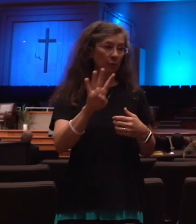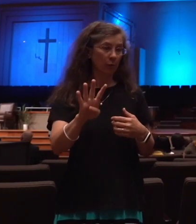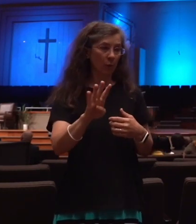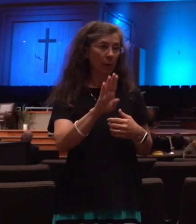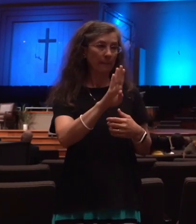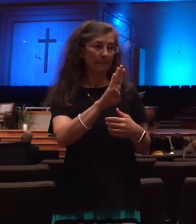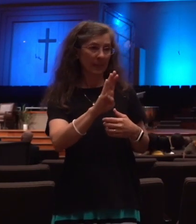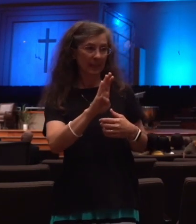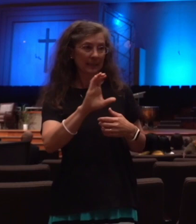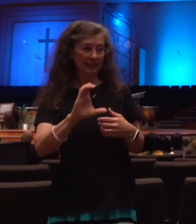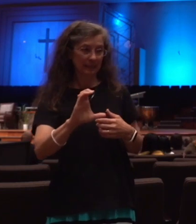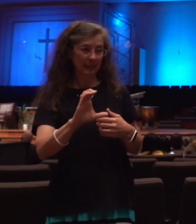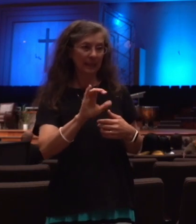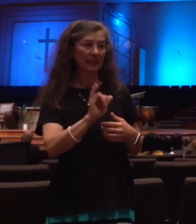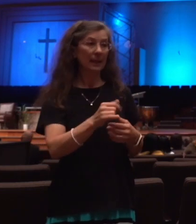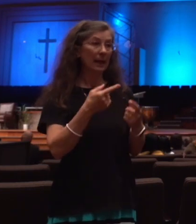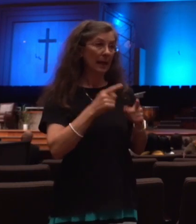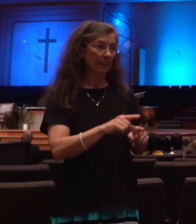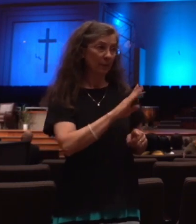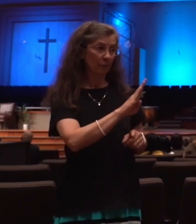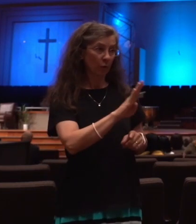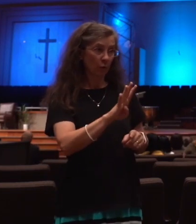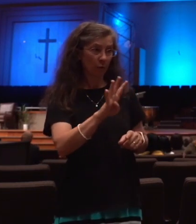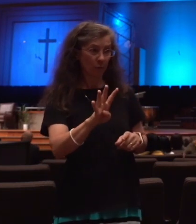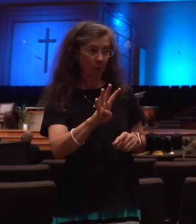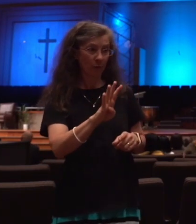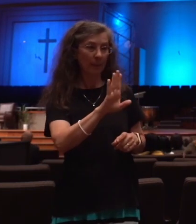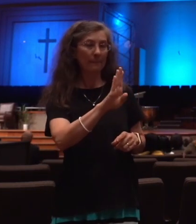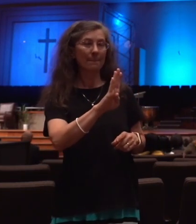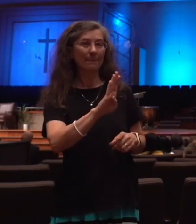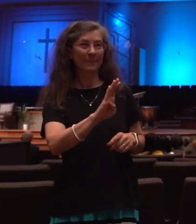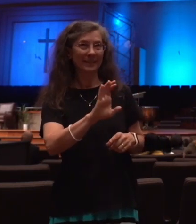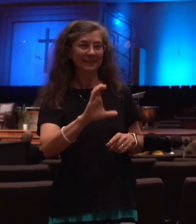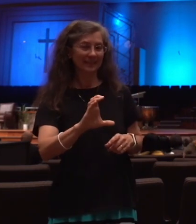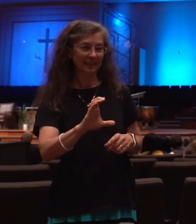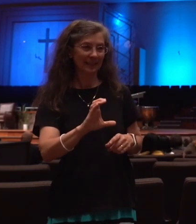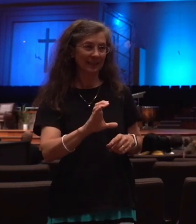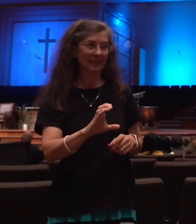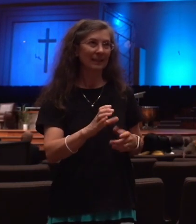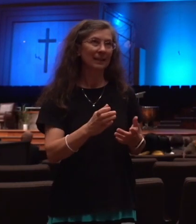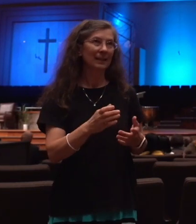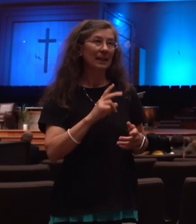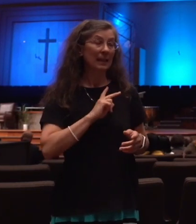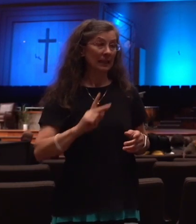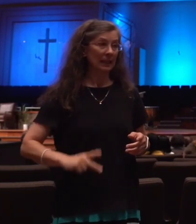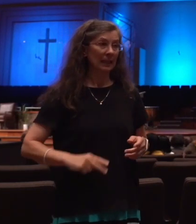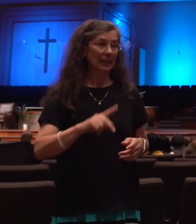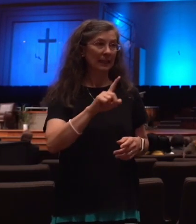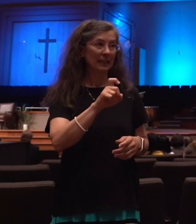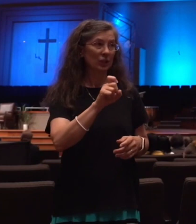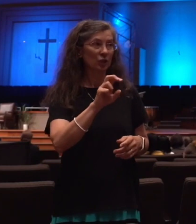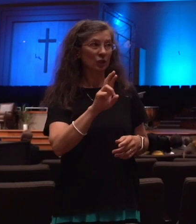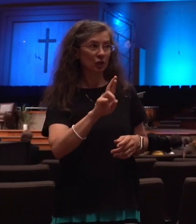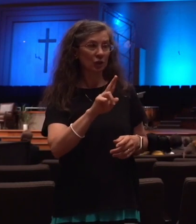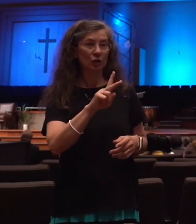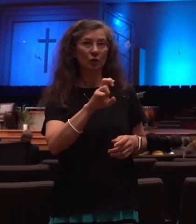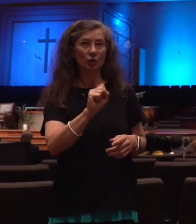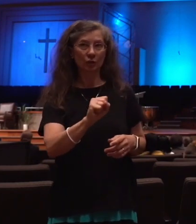that's when that decree was made by, I believe, Xerxes, and he gave Nehemiah permission